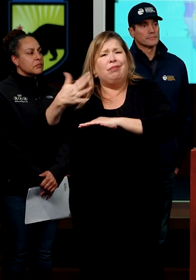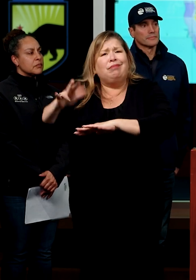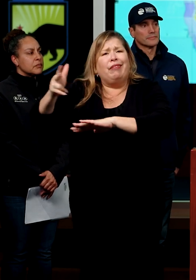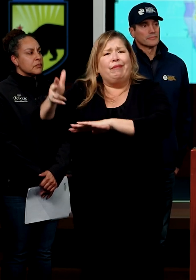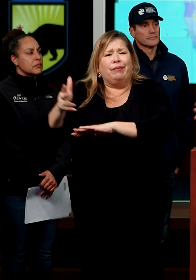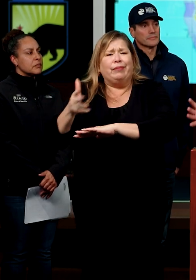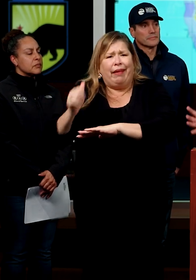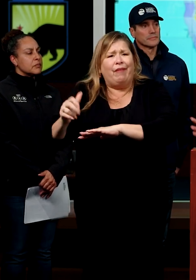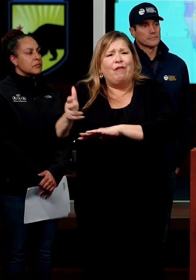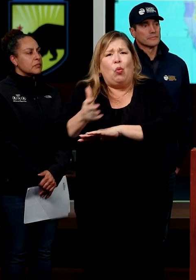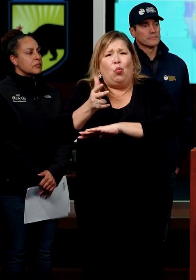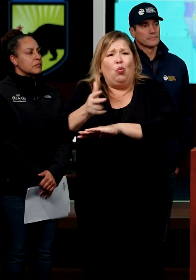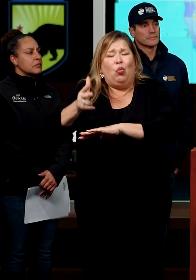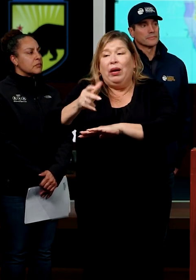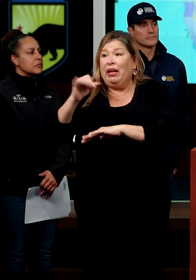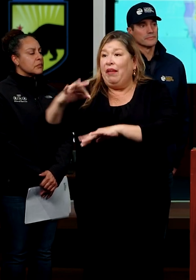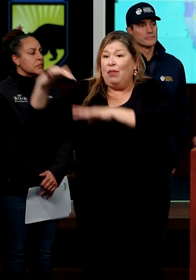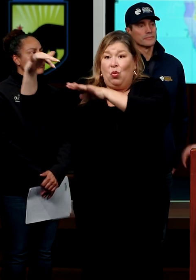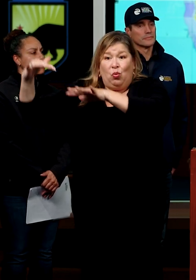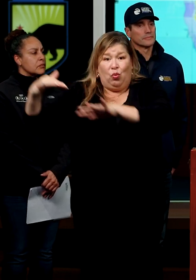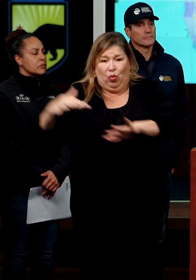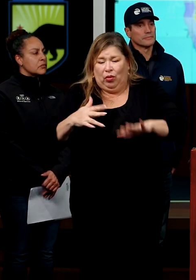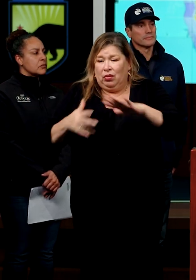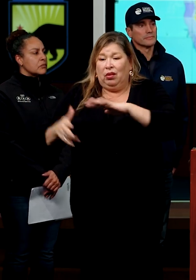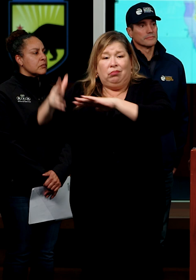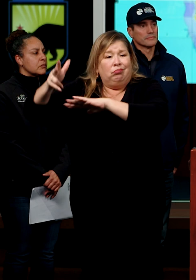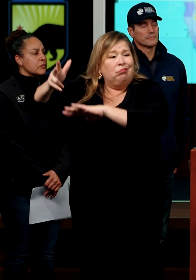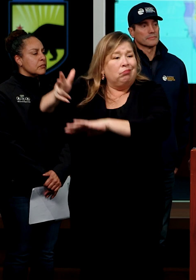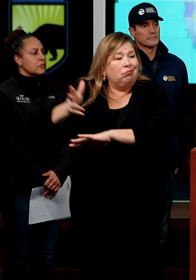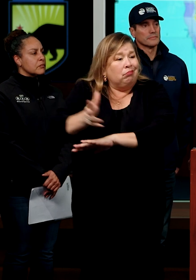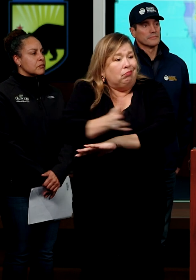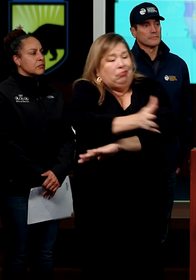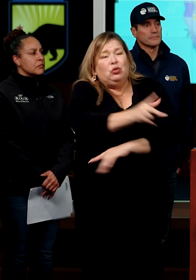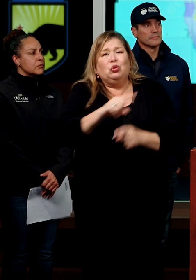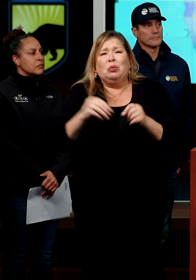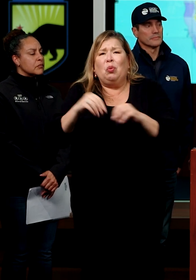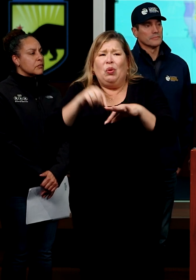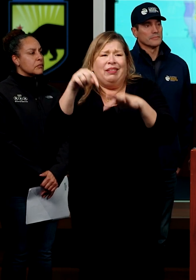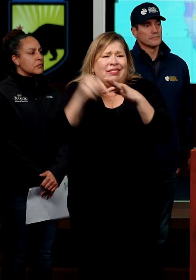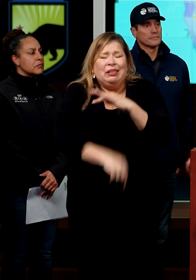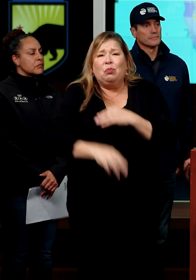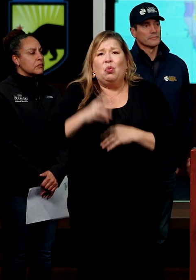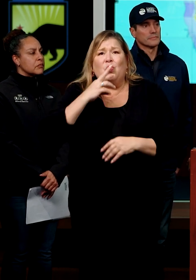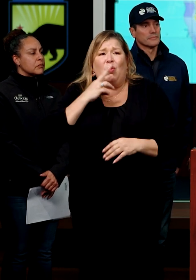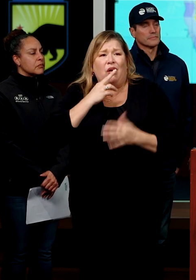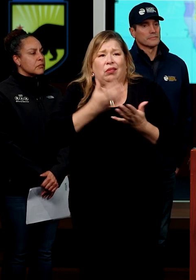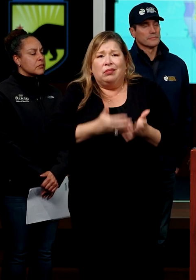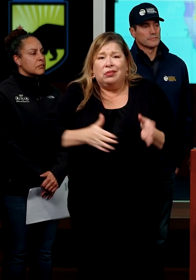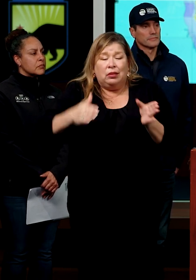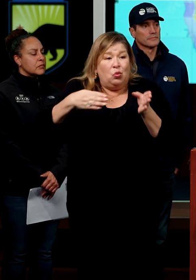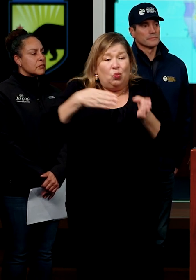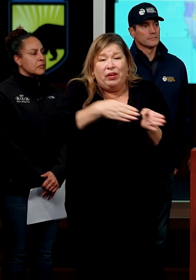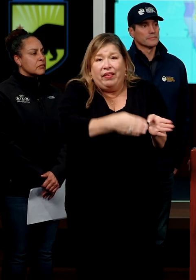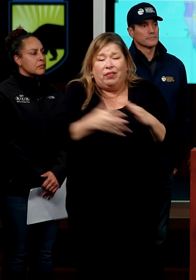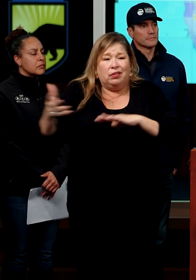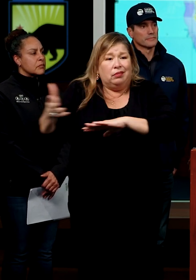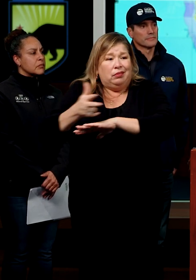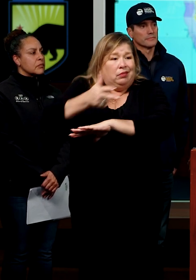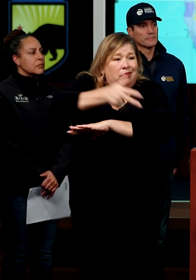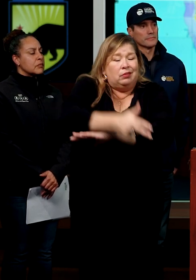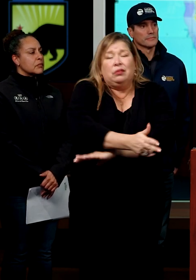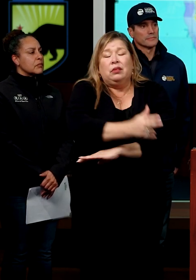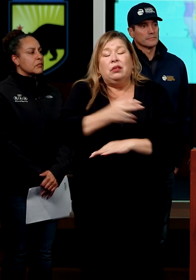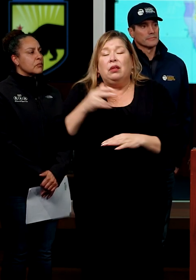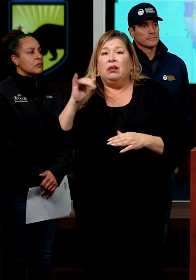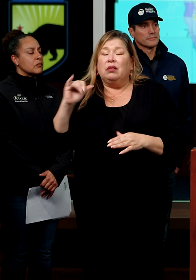little current and the vehicle is quickly swept off the roadway into deeper waters, into ditches and canals and big in fields. And,